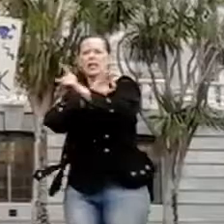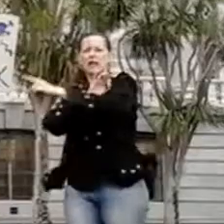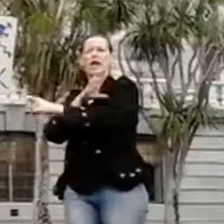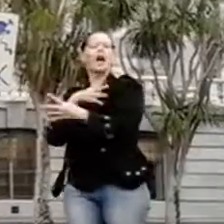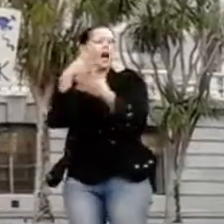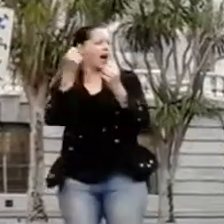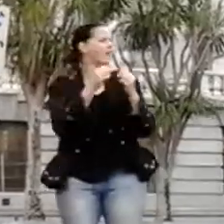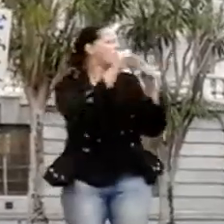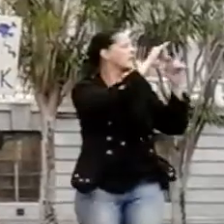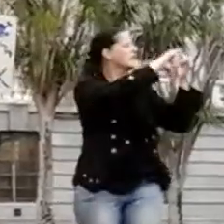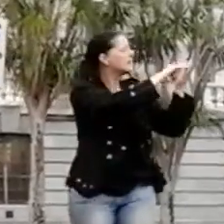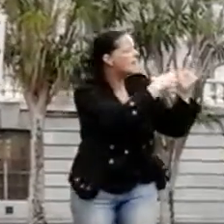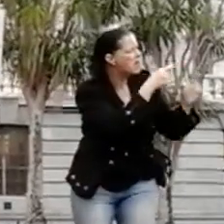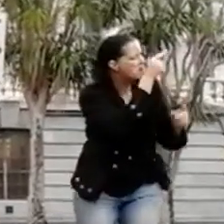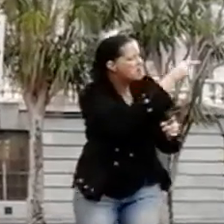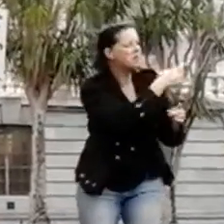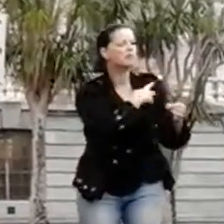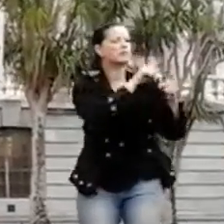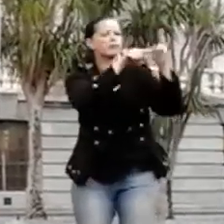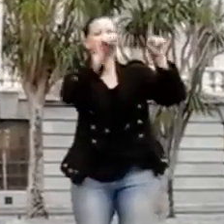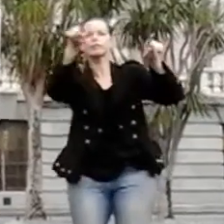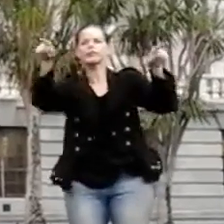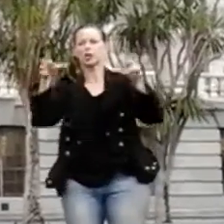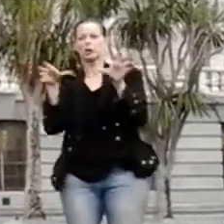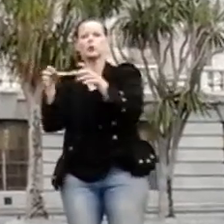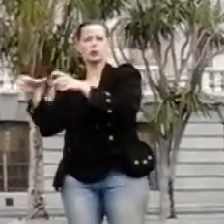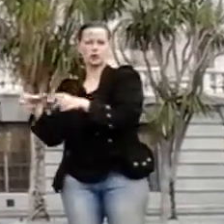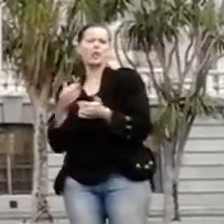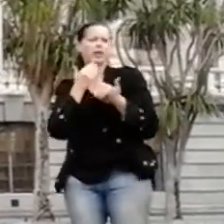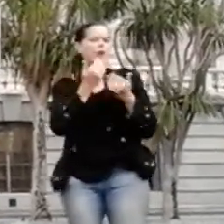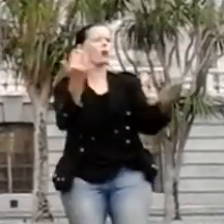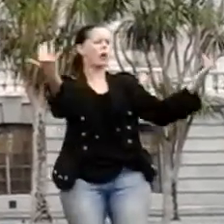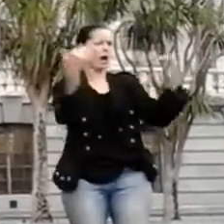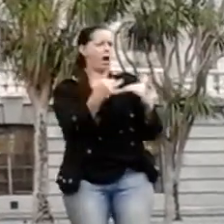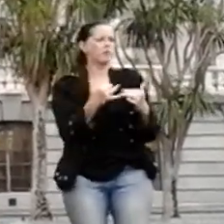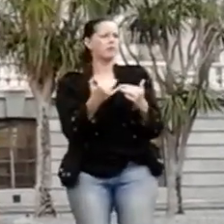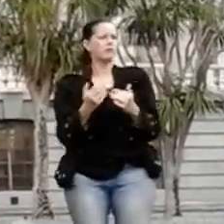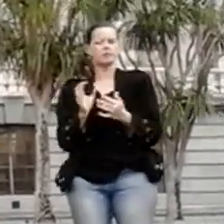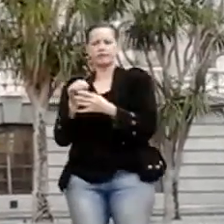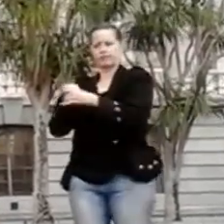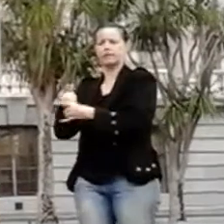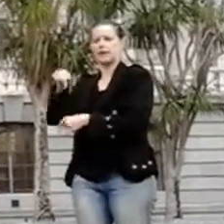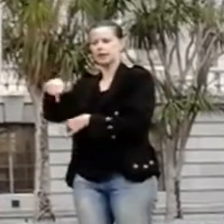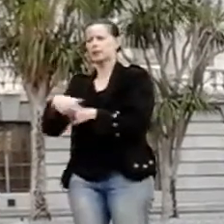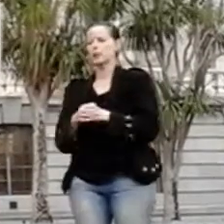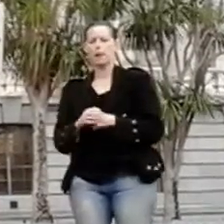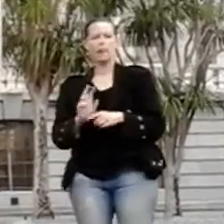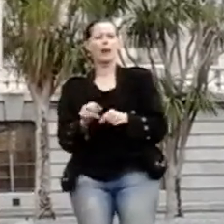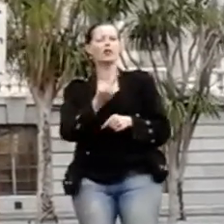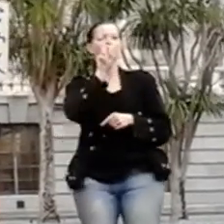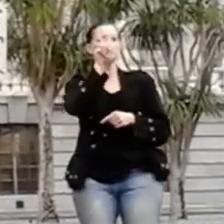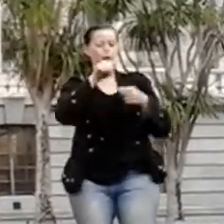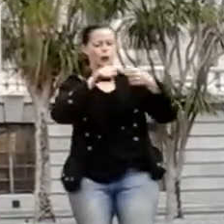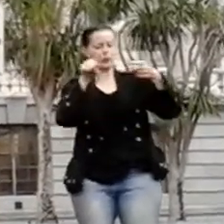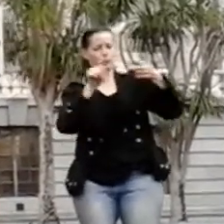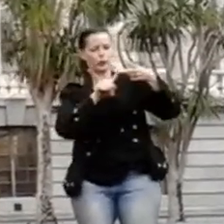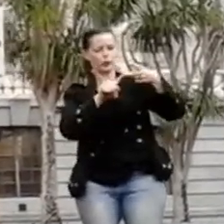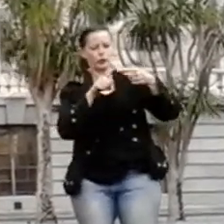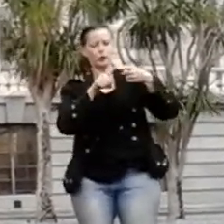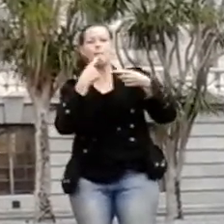Thank for being here and being part of what we're doing. I've got two messages in my one minute today. The first of those is to John Key. He's had a